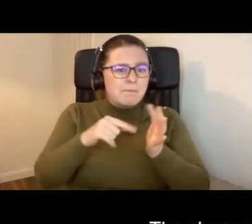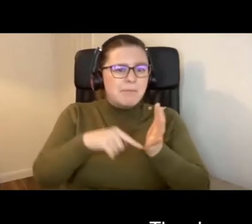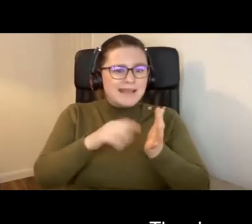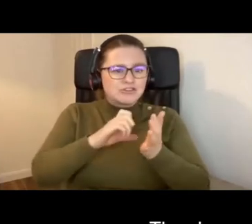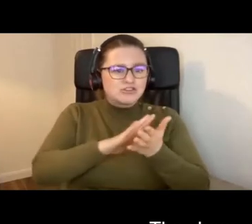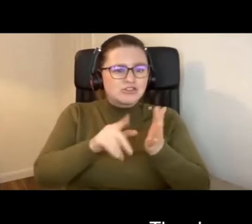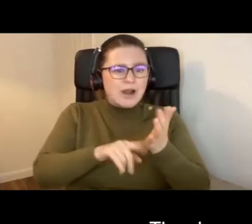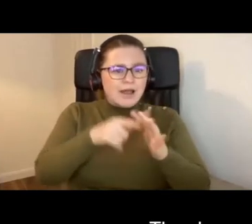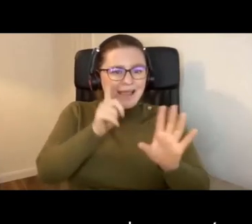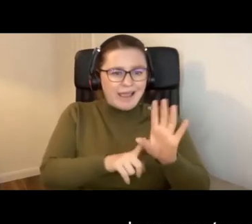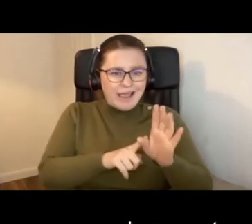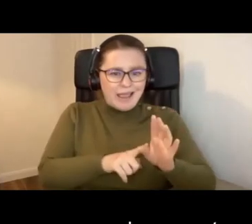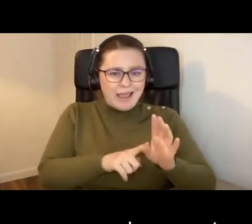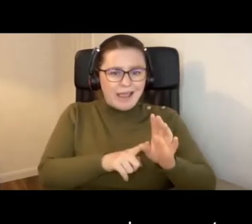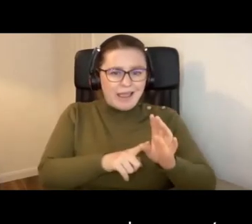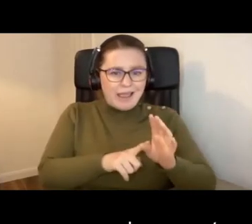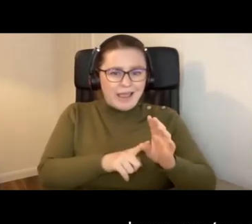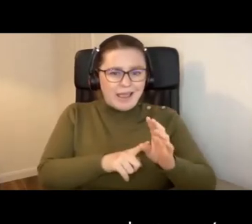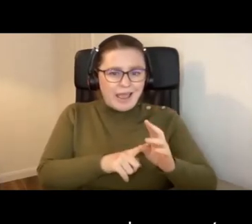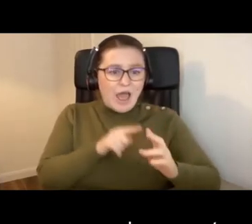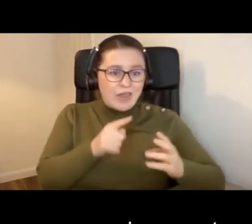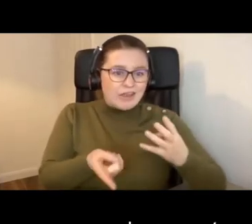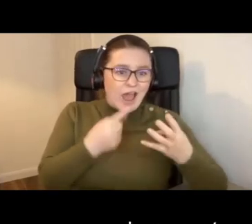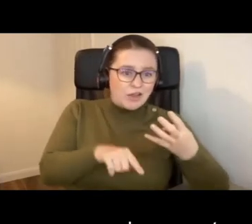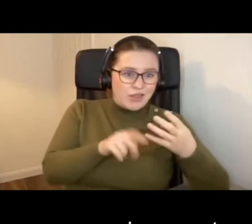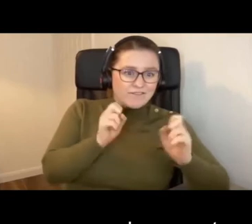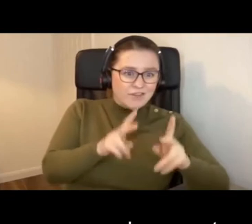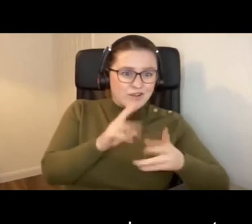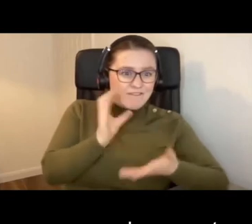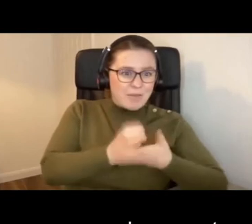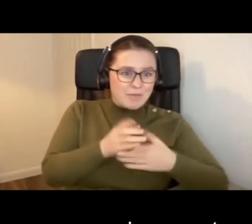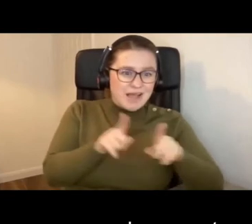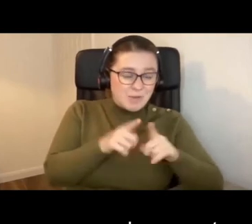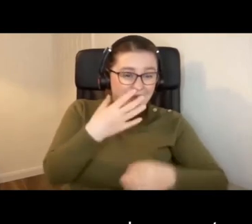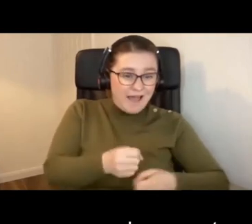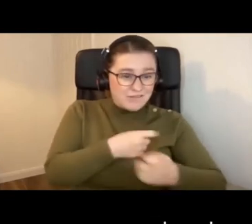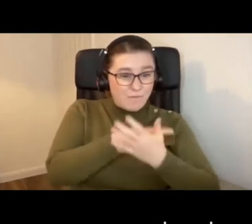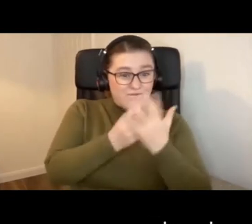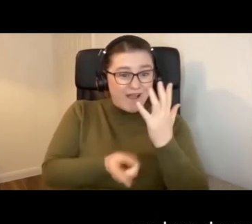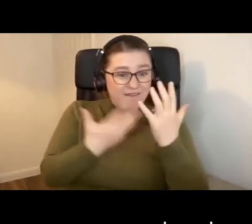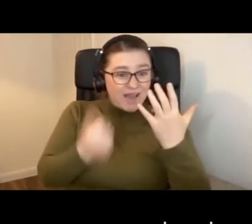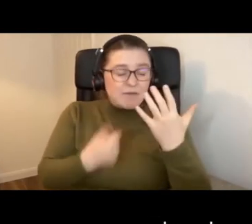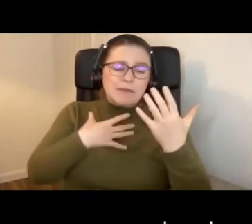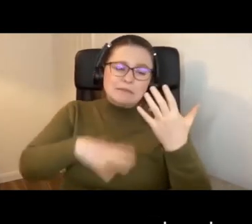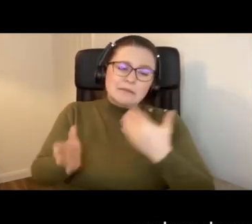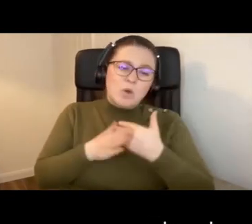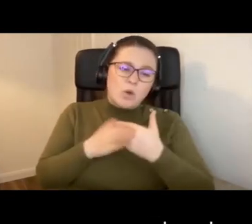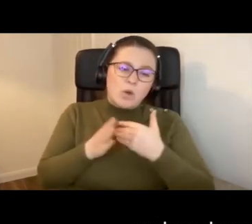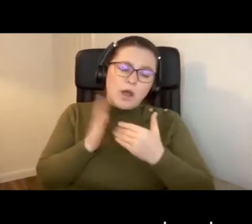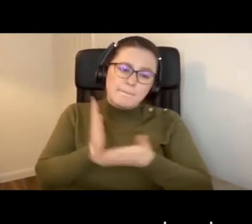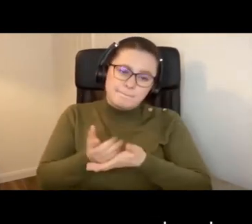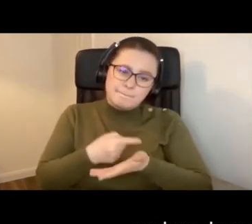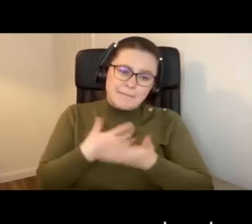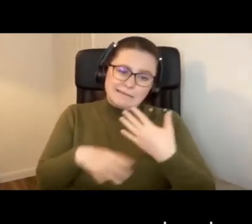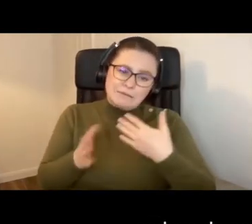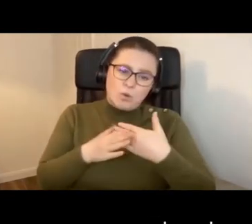The cheap version of the pub I'd like to add, they have one too. So, we are lucky enough. But we do need more. And we do